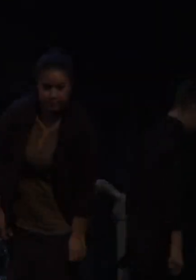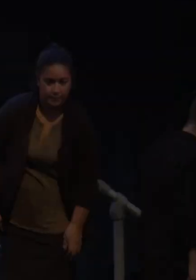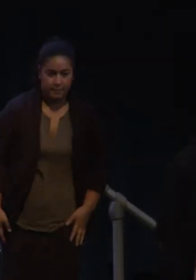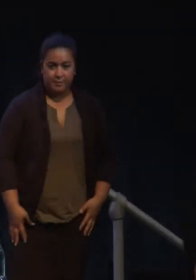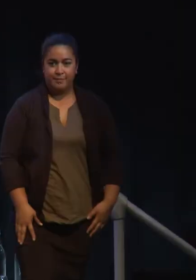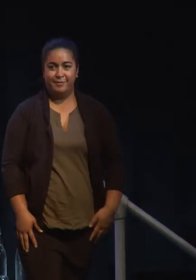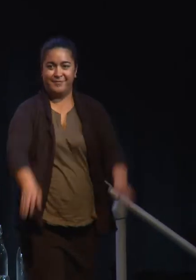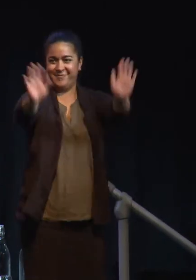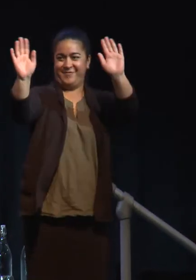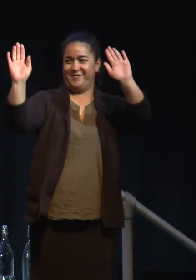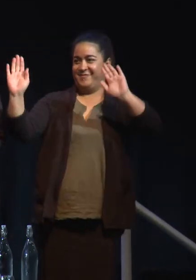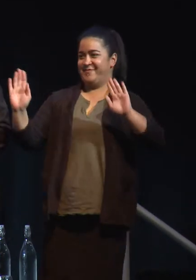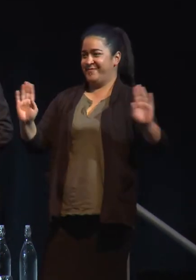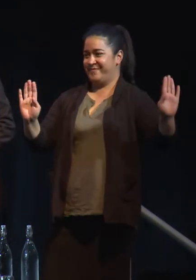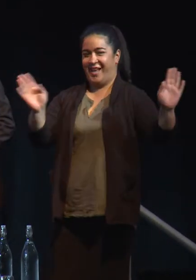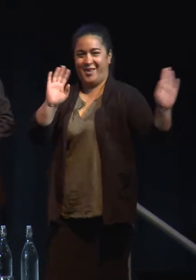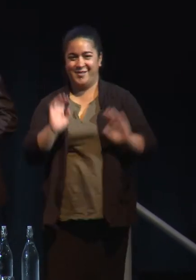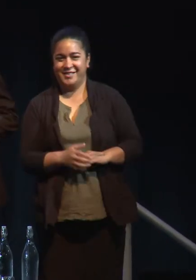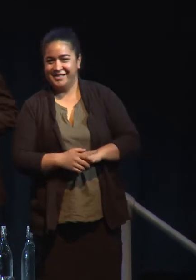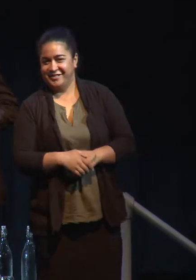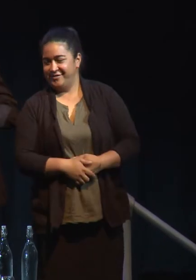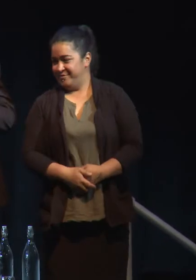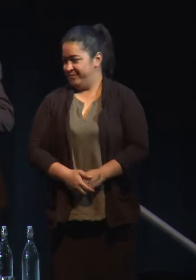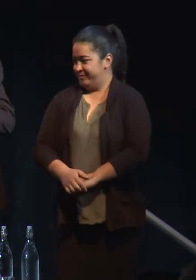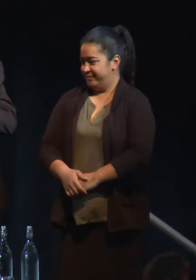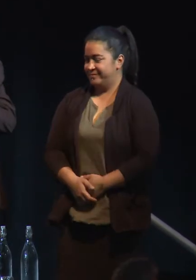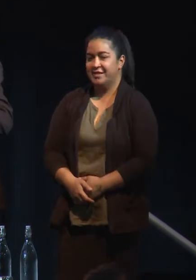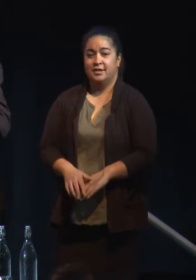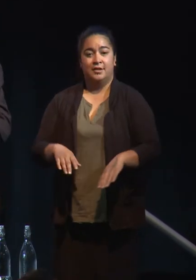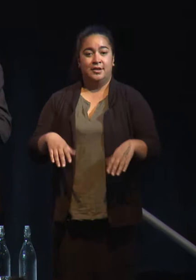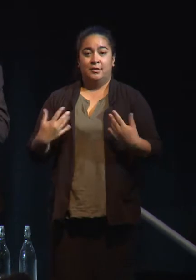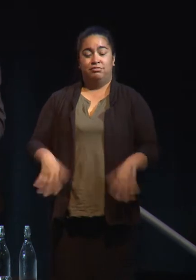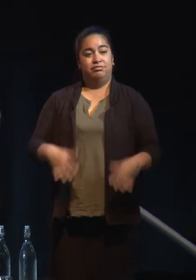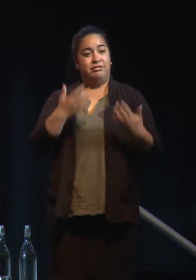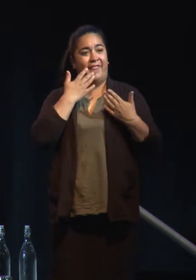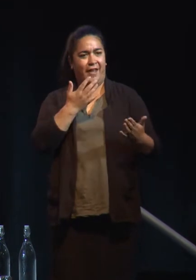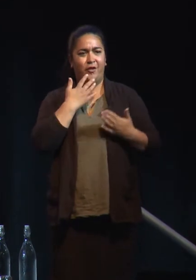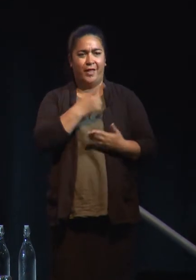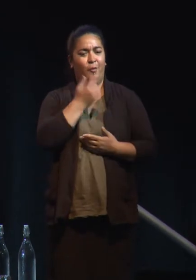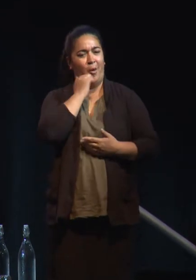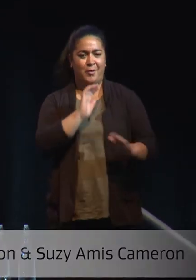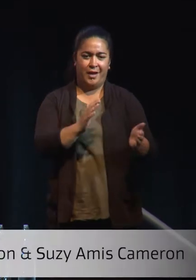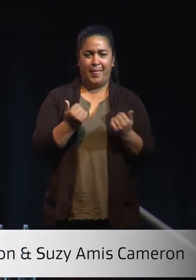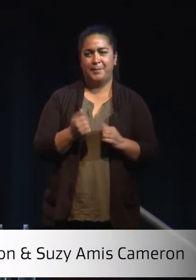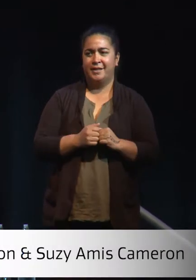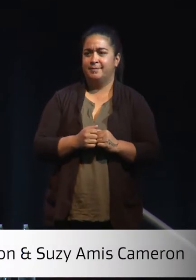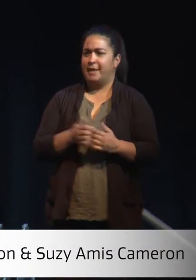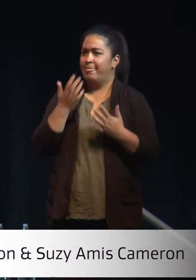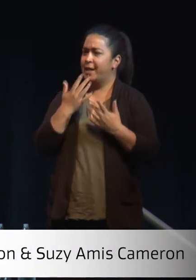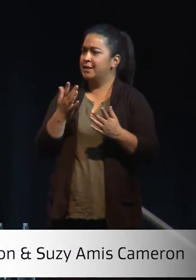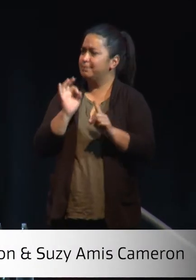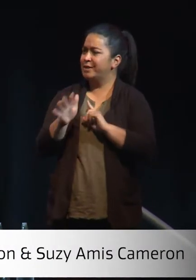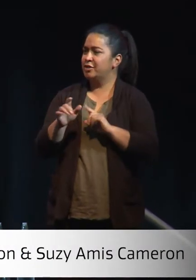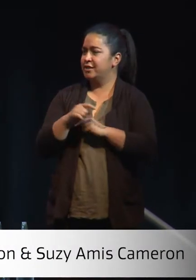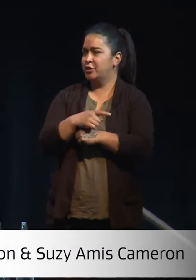Hi. Hi there. Well thank you for that very warm welcome and thanks especially to